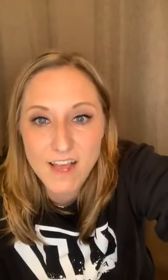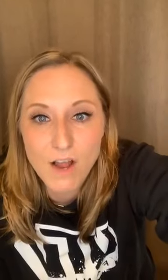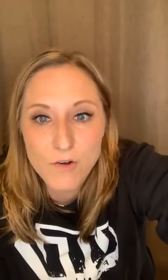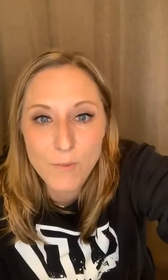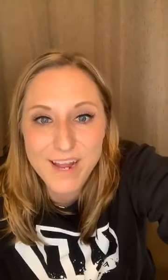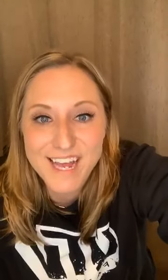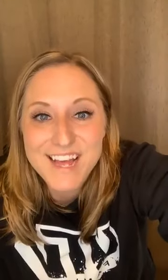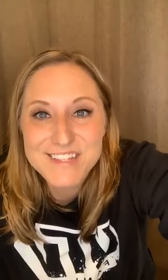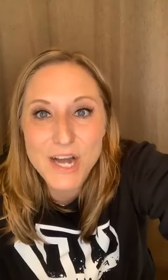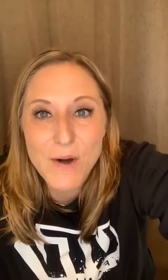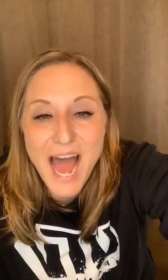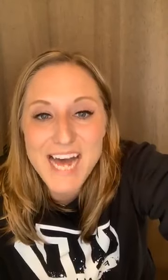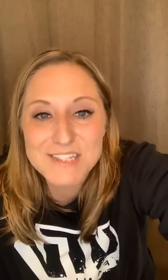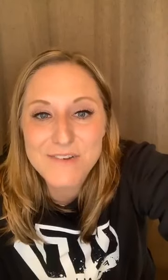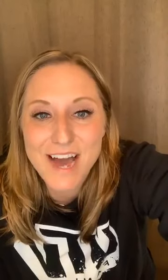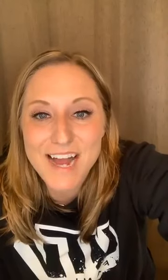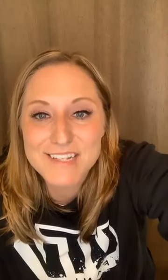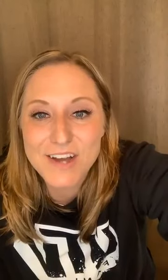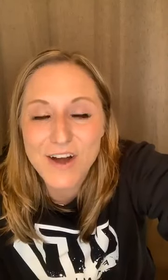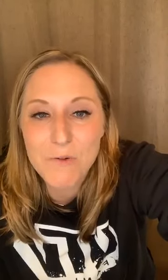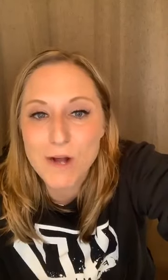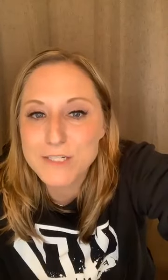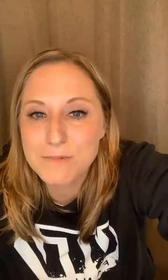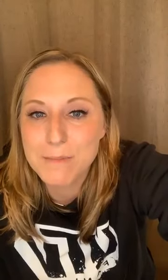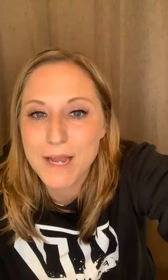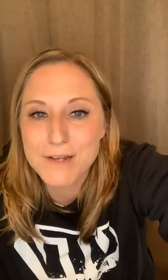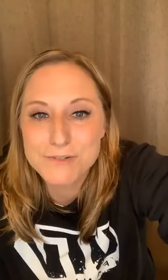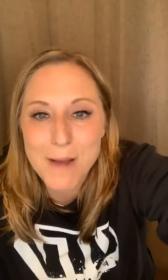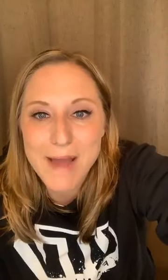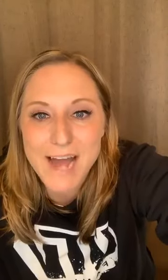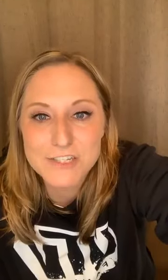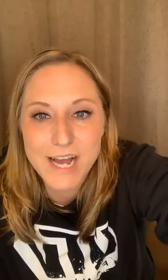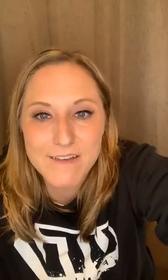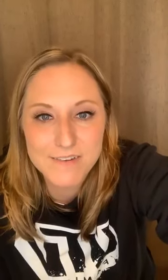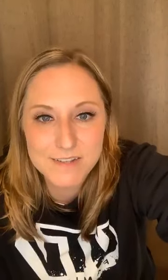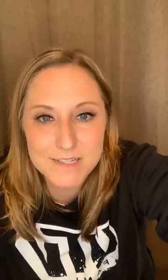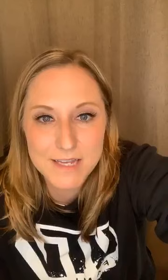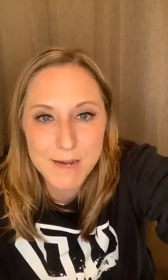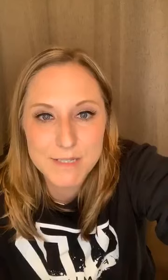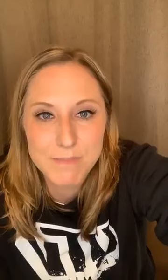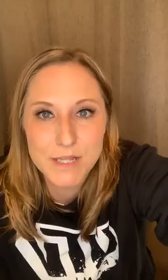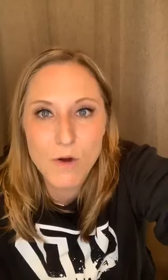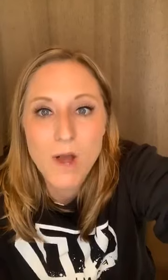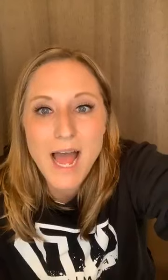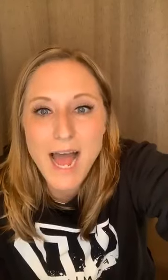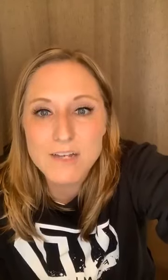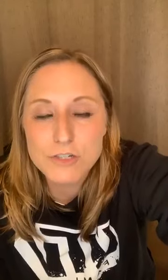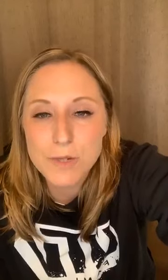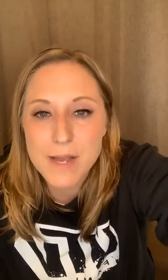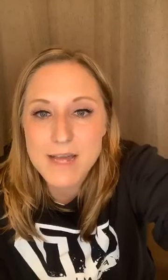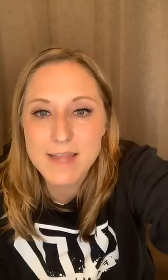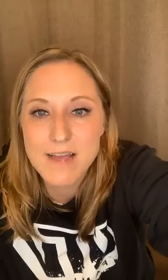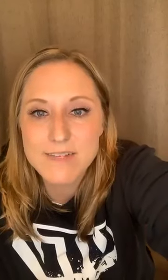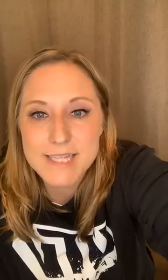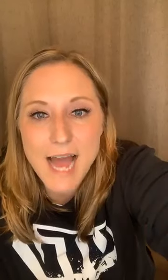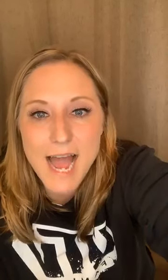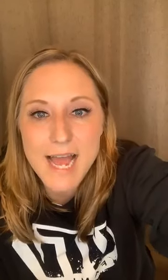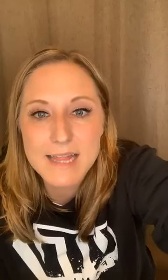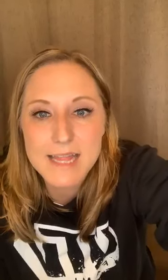annoying. So as you guys are watching the replay, drop a hashtag fearless in the comments below. As you're jumping on live, say hi. Let